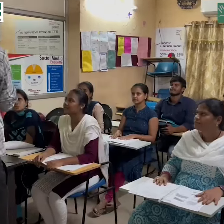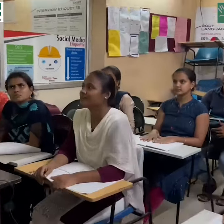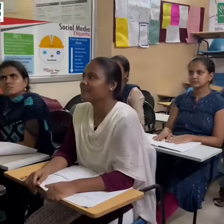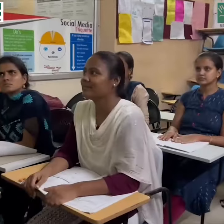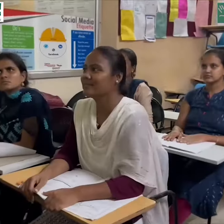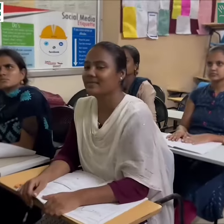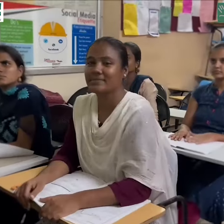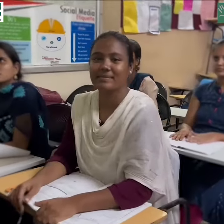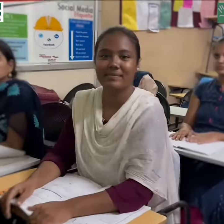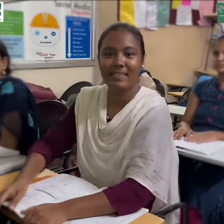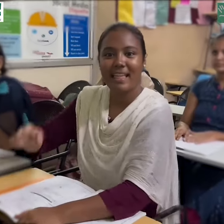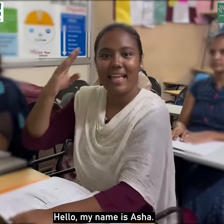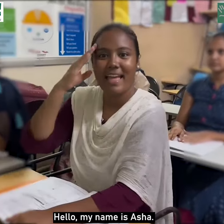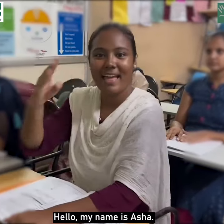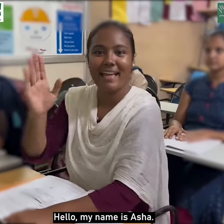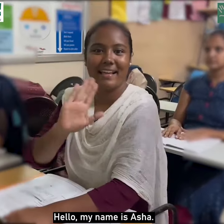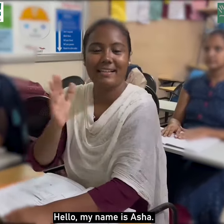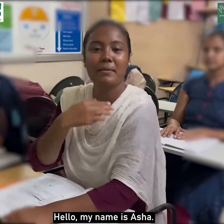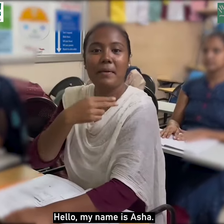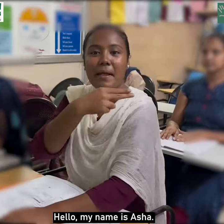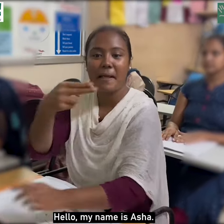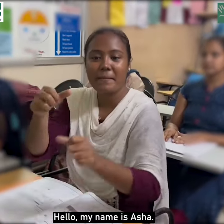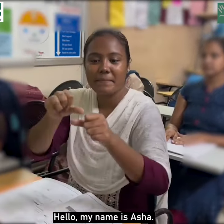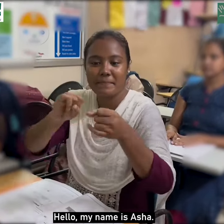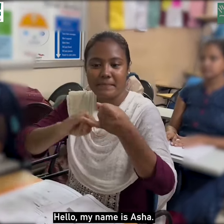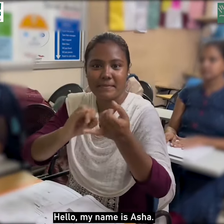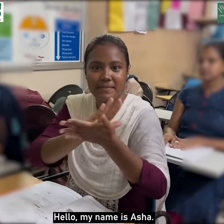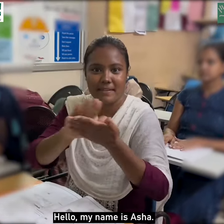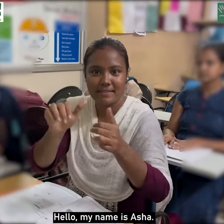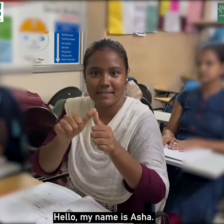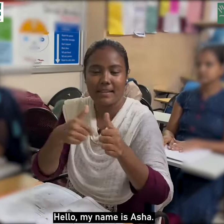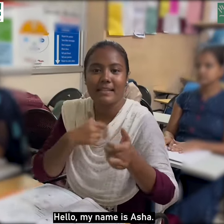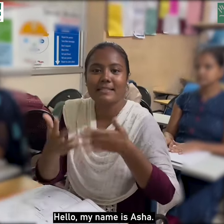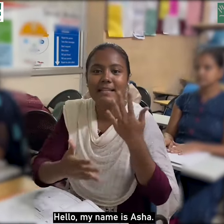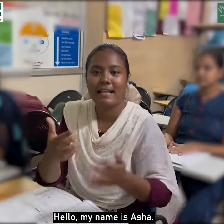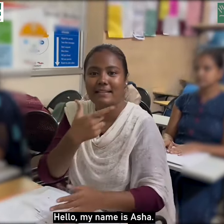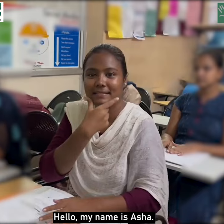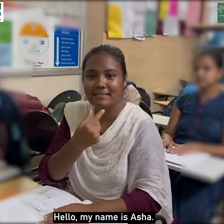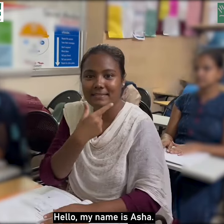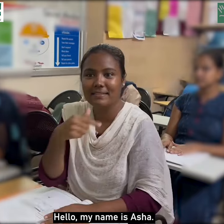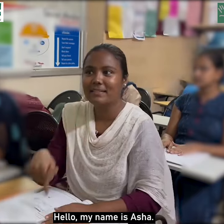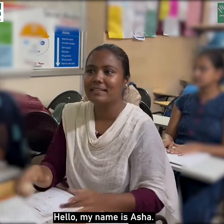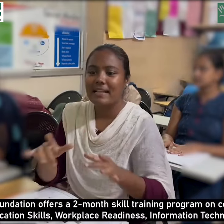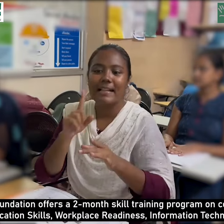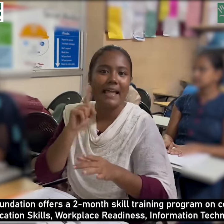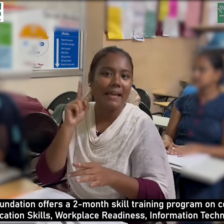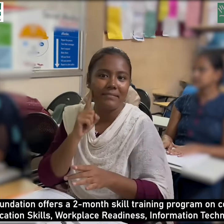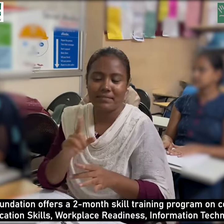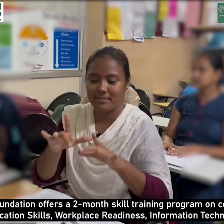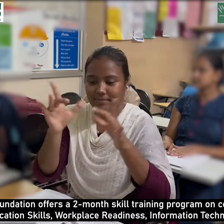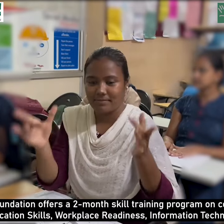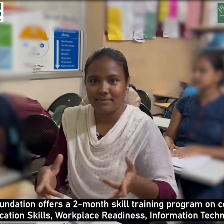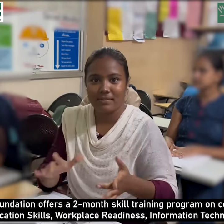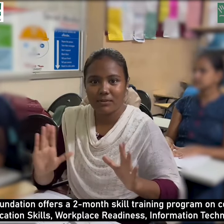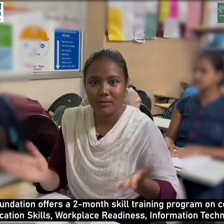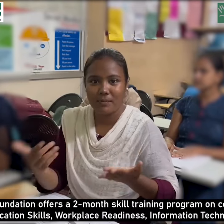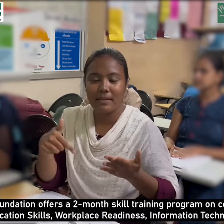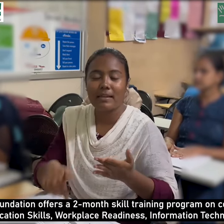Hello, my name is Asha, Deaf Enable Foundation offers a 2-month skill training